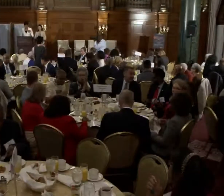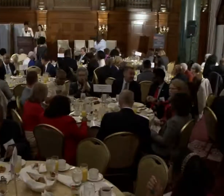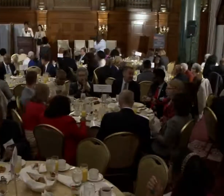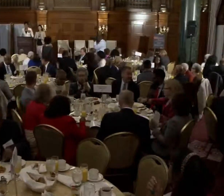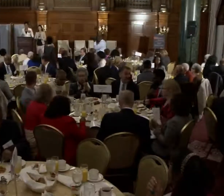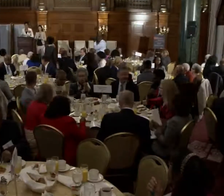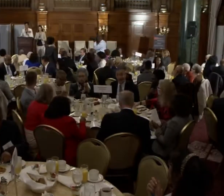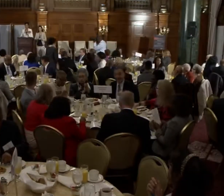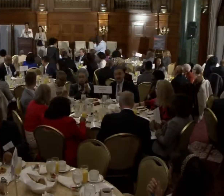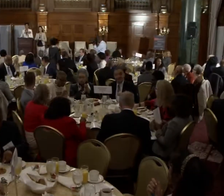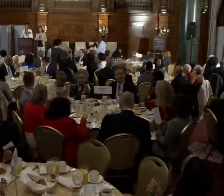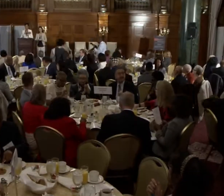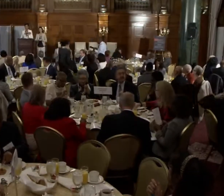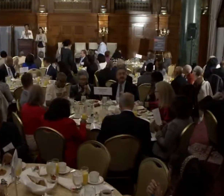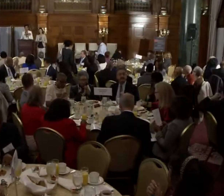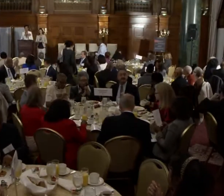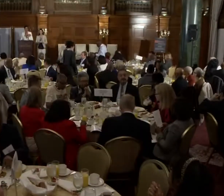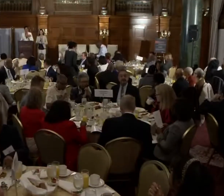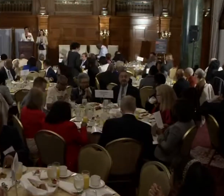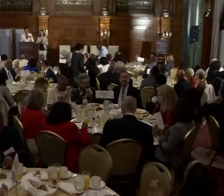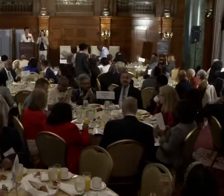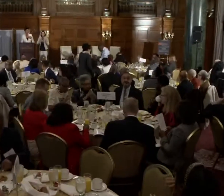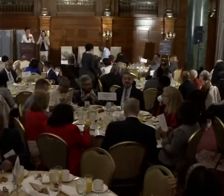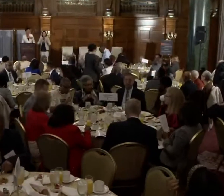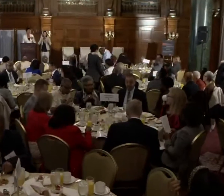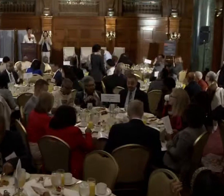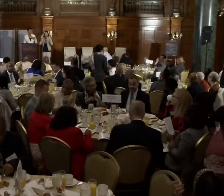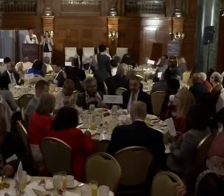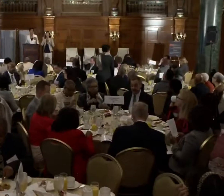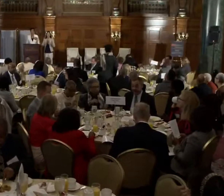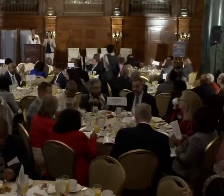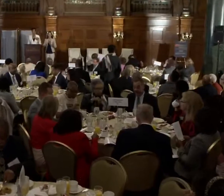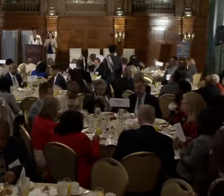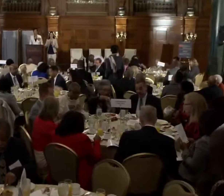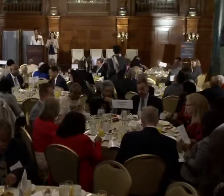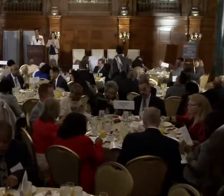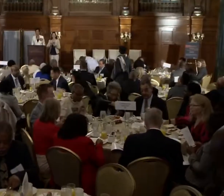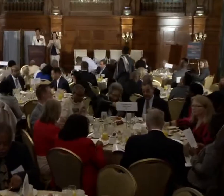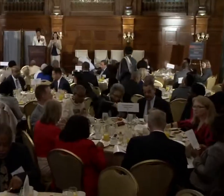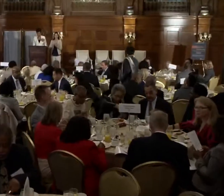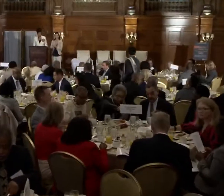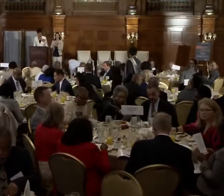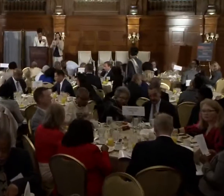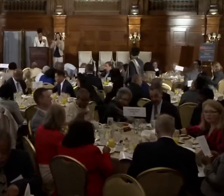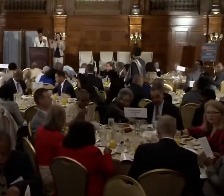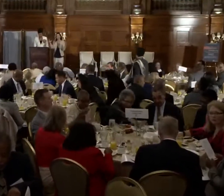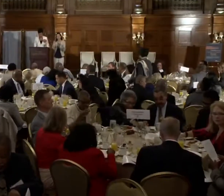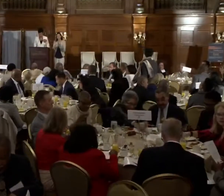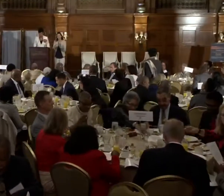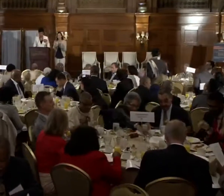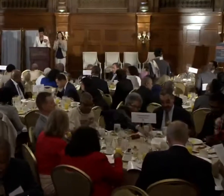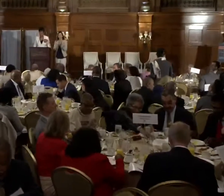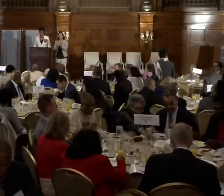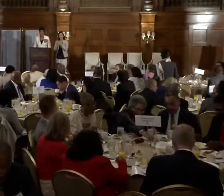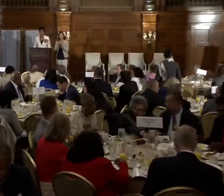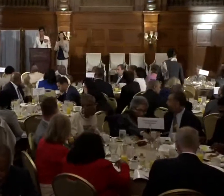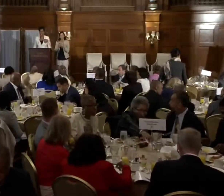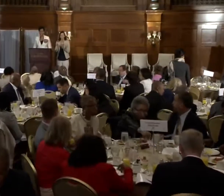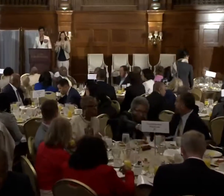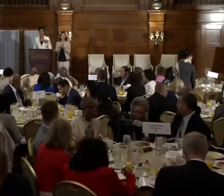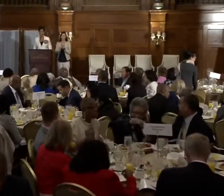This is a wonderful time for us to come together as residents of the District of Columbia